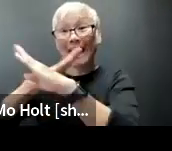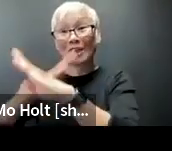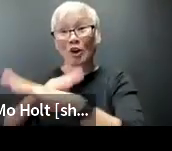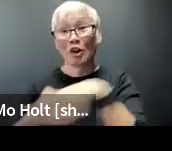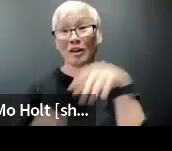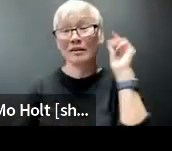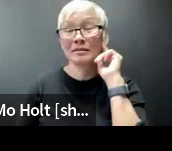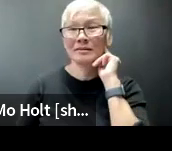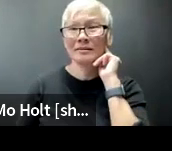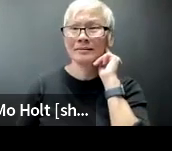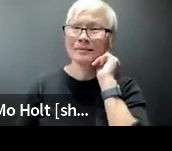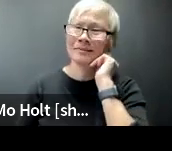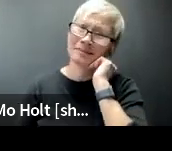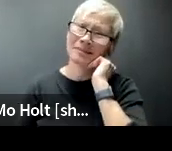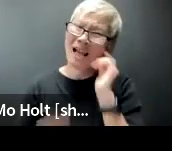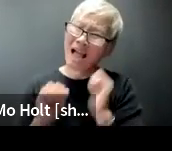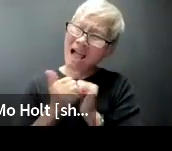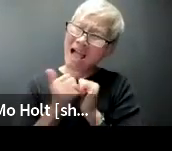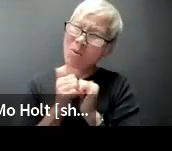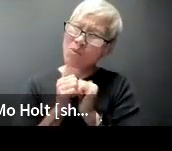Tokyo Tokyo